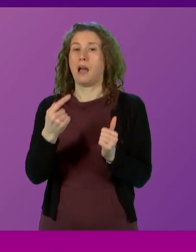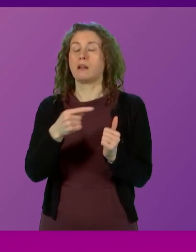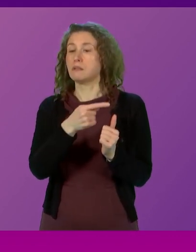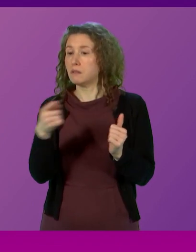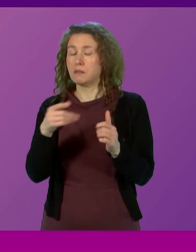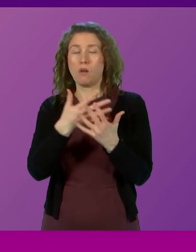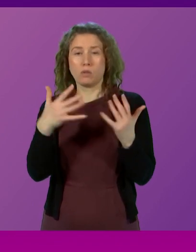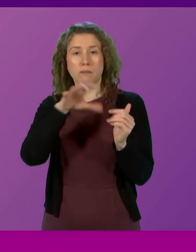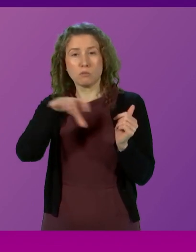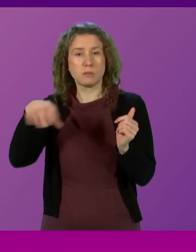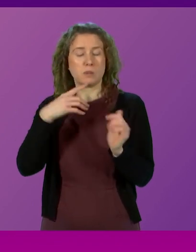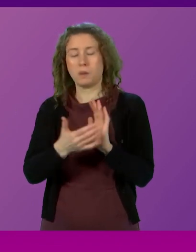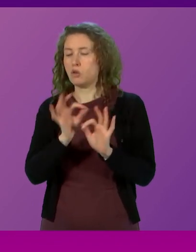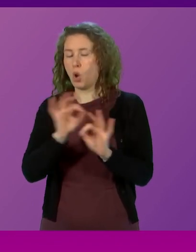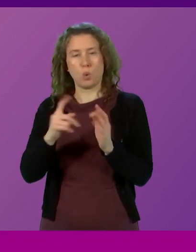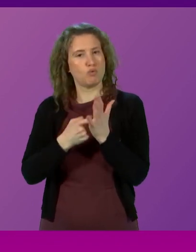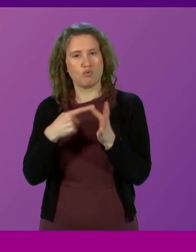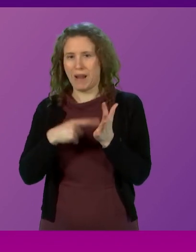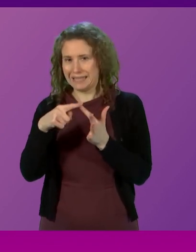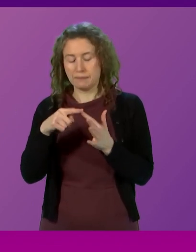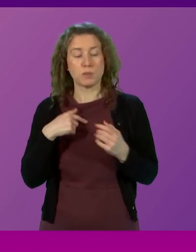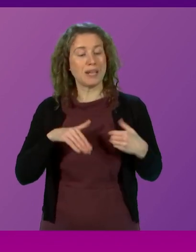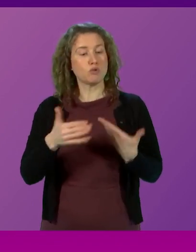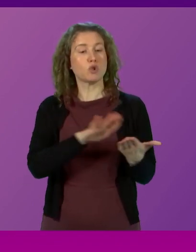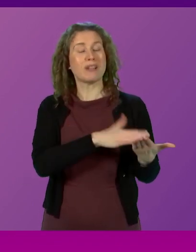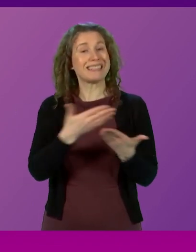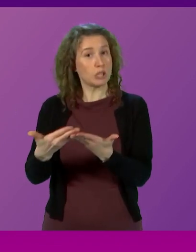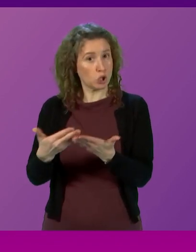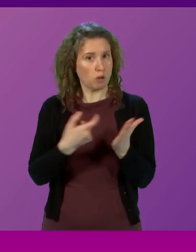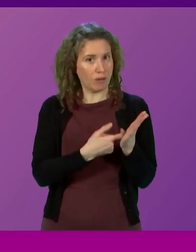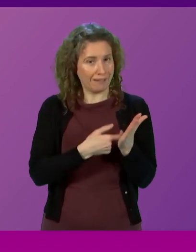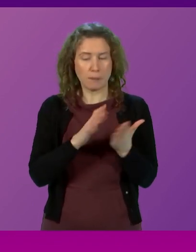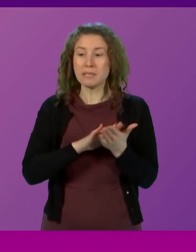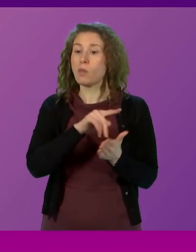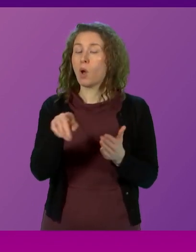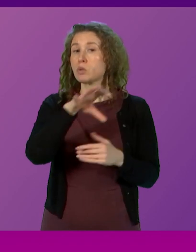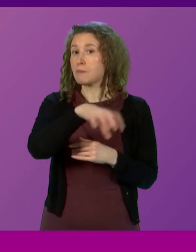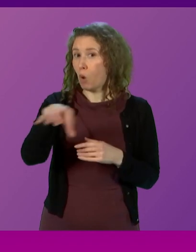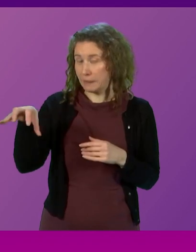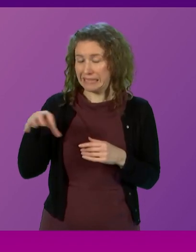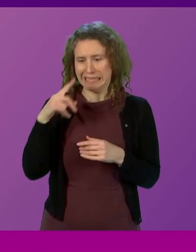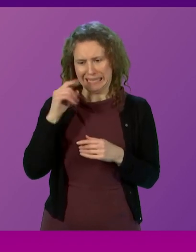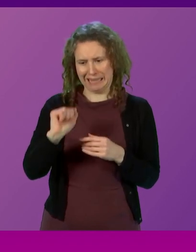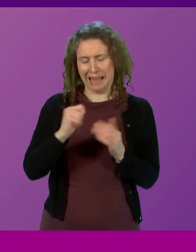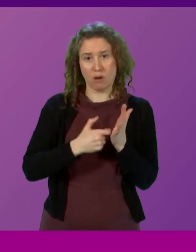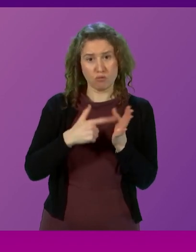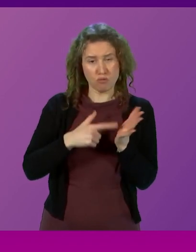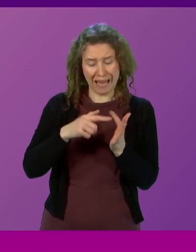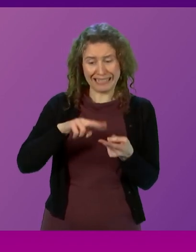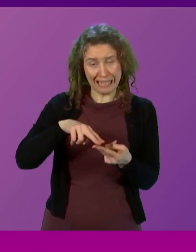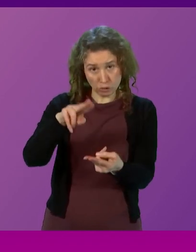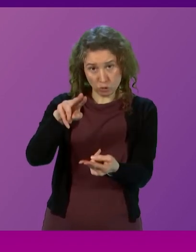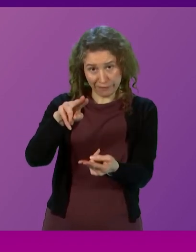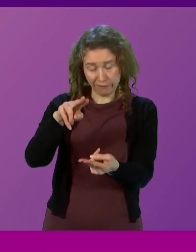altogether. By introducing transitional reliefs, we will help to ensure those properties that see their rates liabilities increase